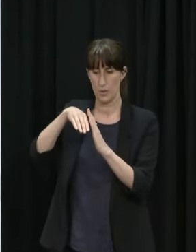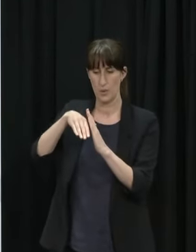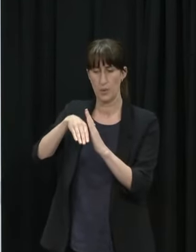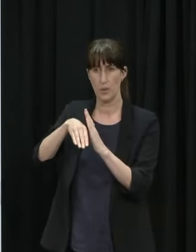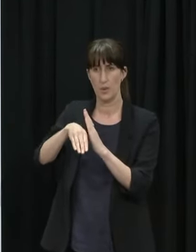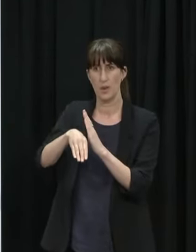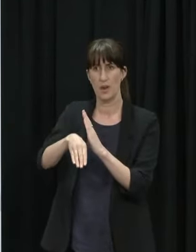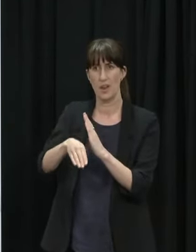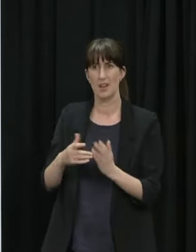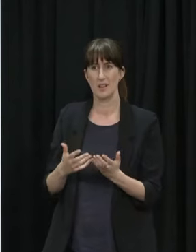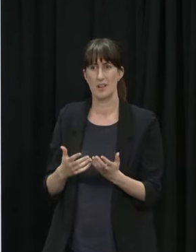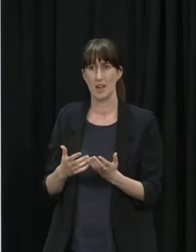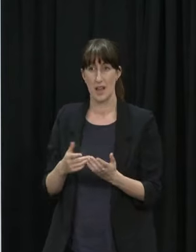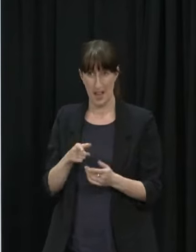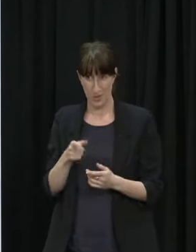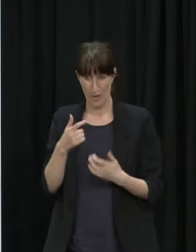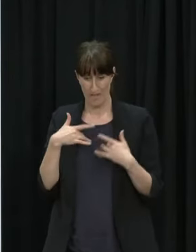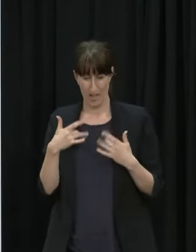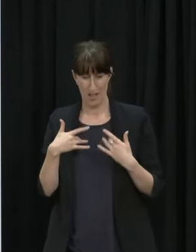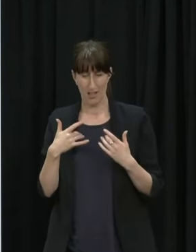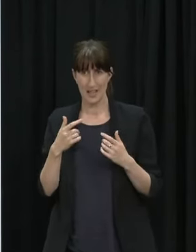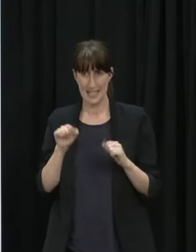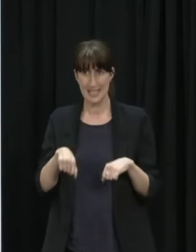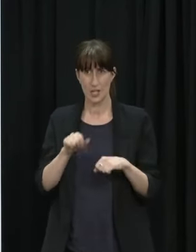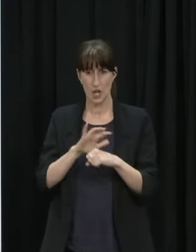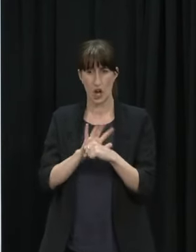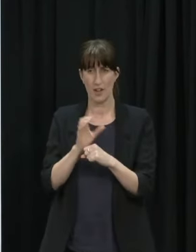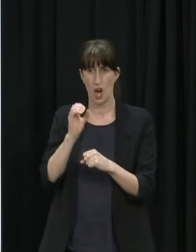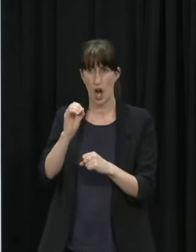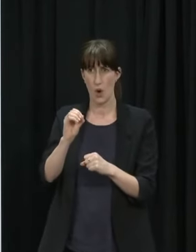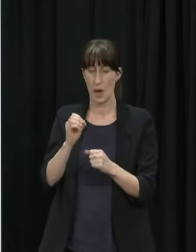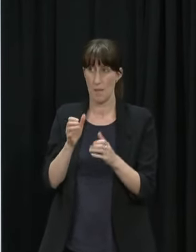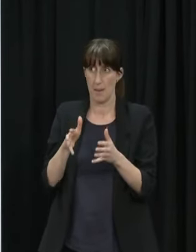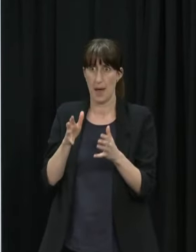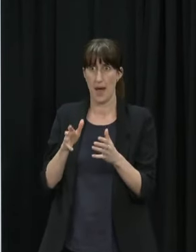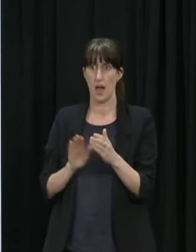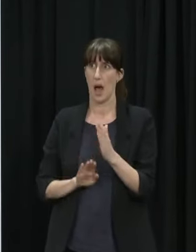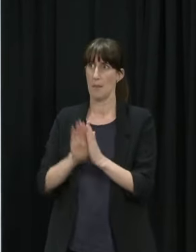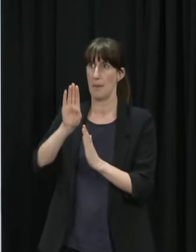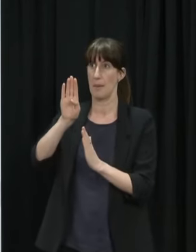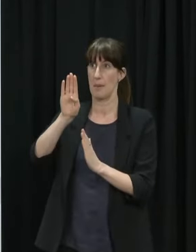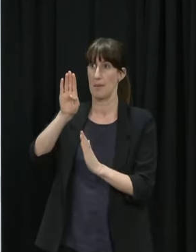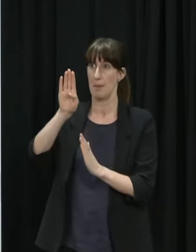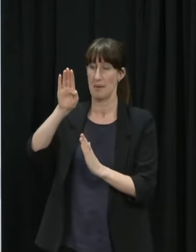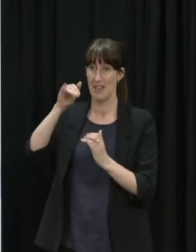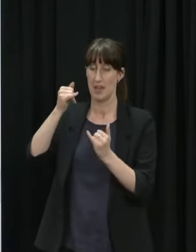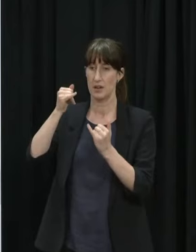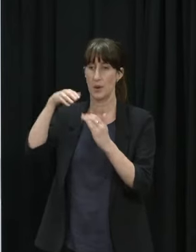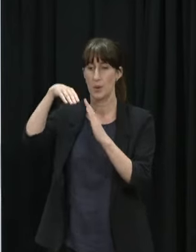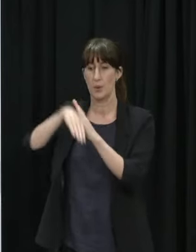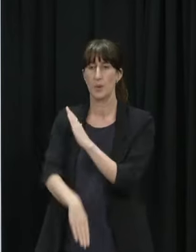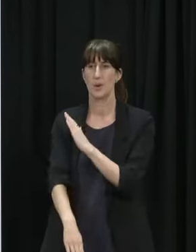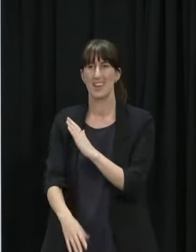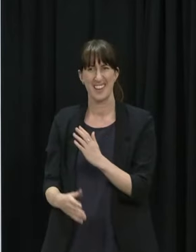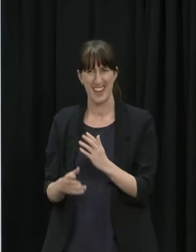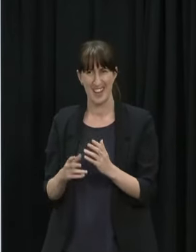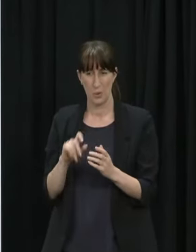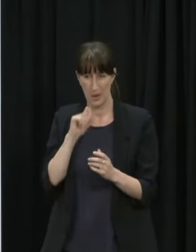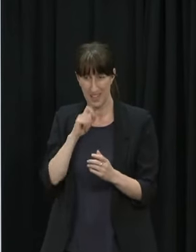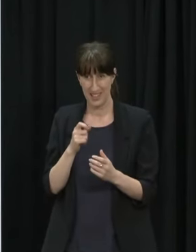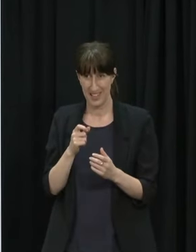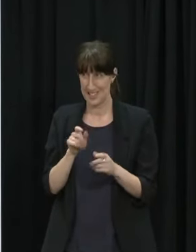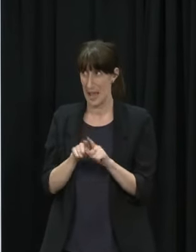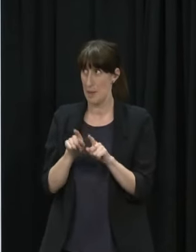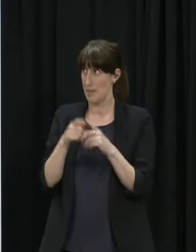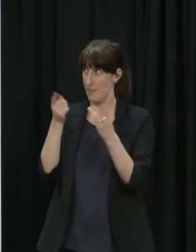like wildfire and then fades just as quickly that's a really interesting question isn't it probably one more for the new year I think the situation in South